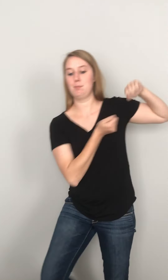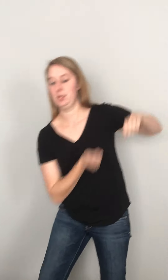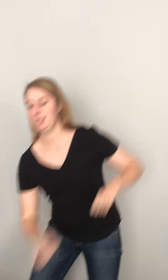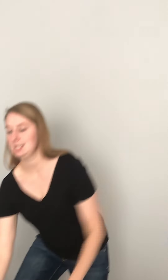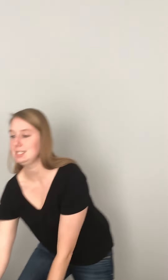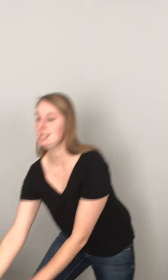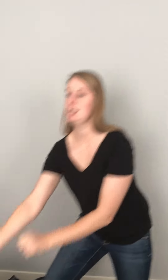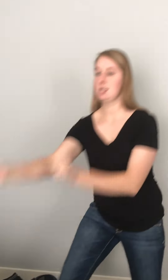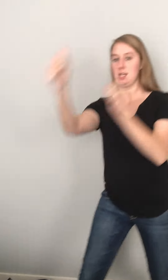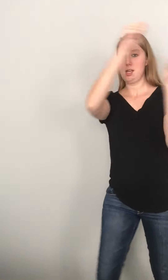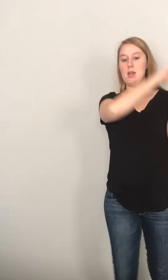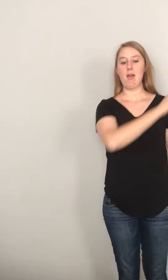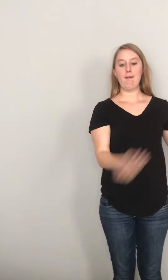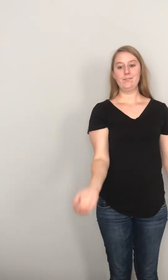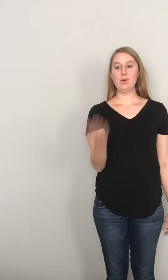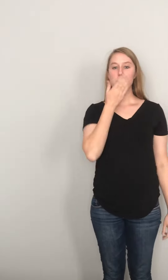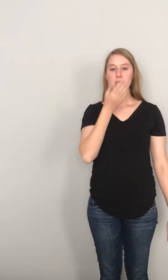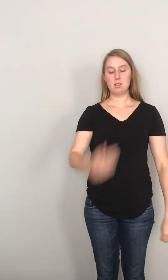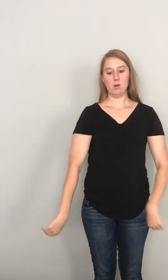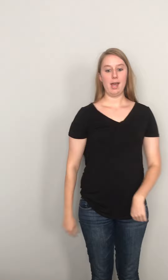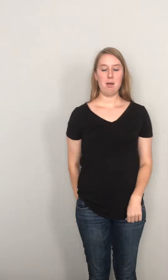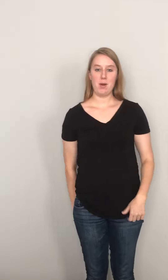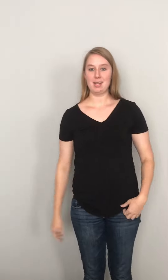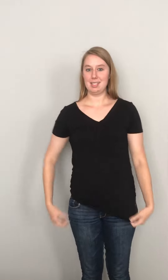planting food. So go ahead and practice.